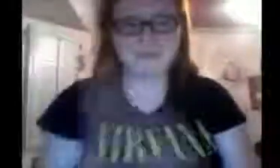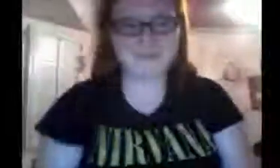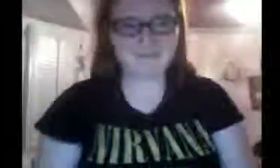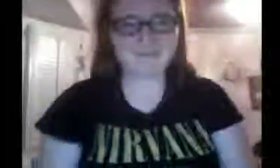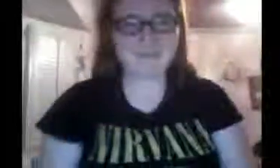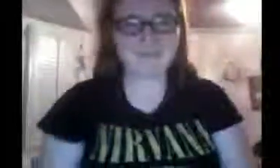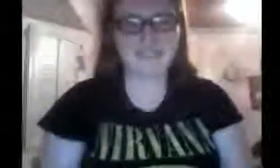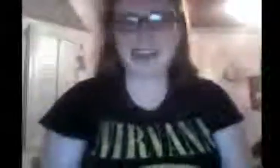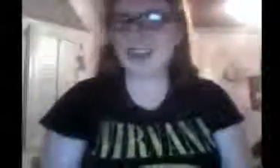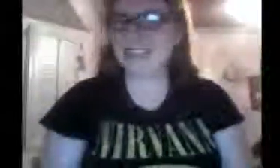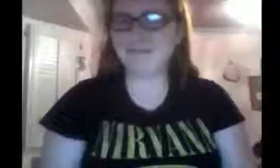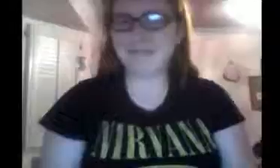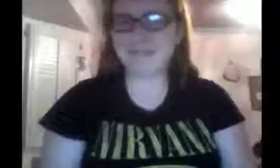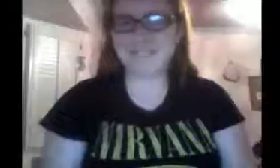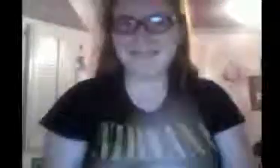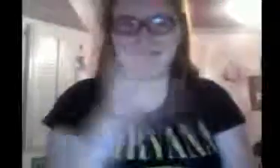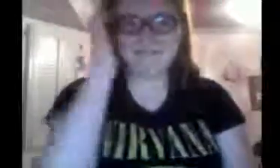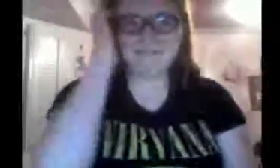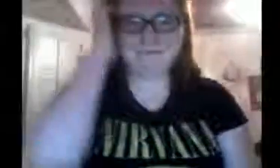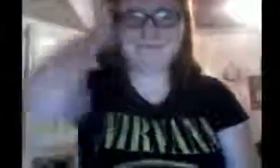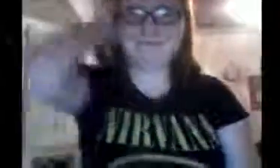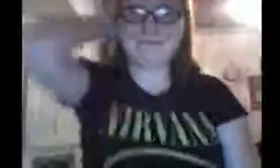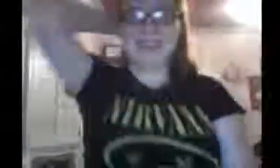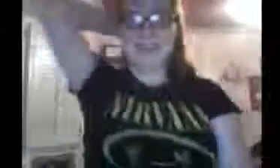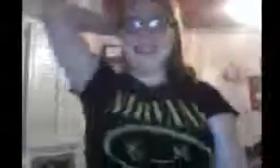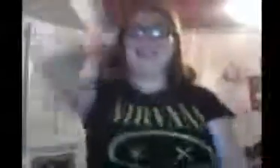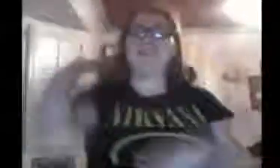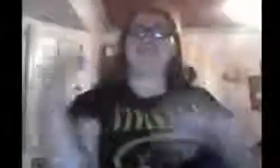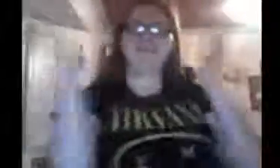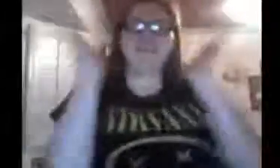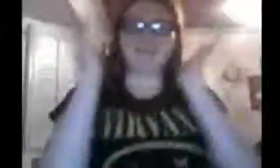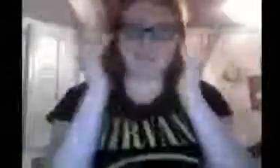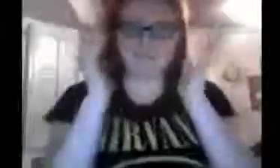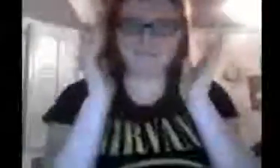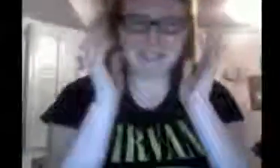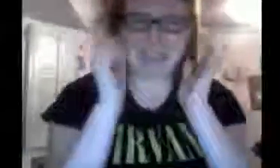I couldn't believe it. It makes me cry.